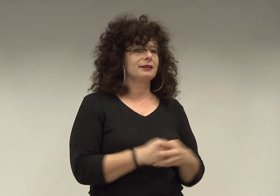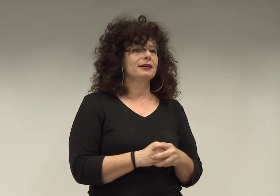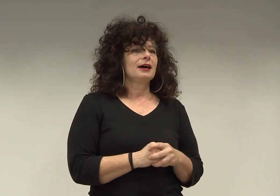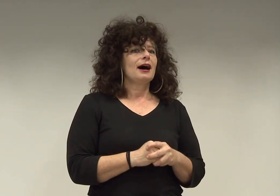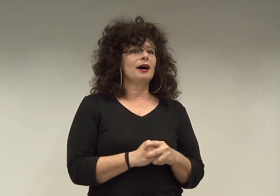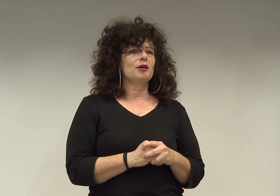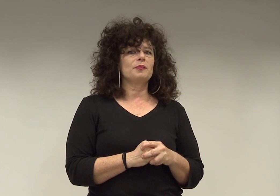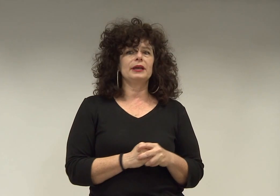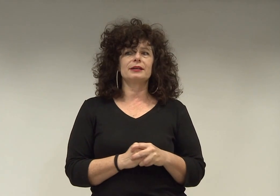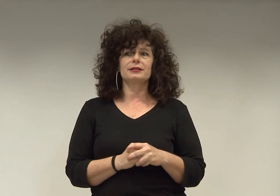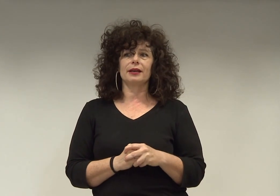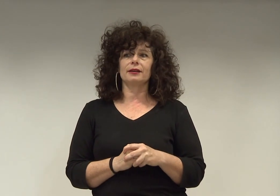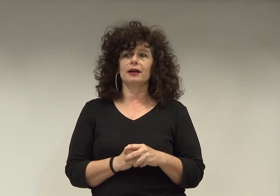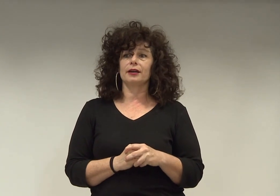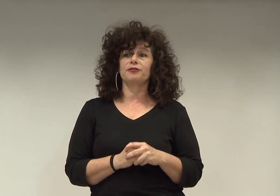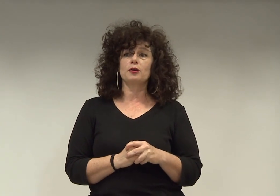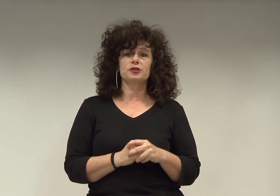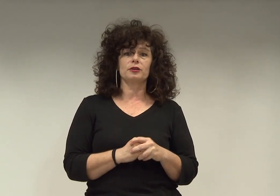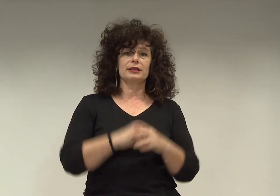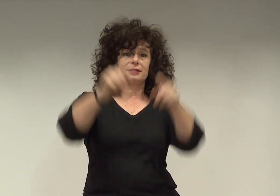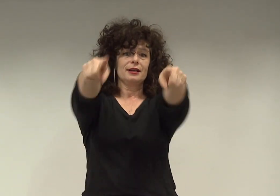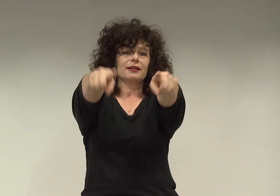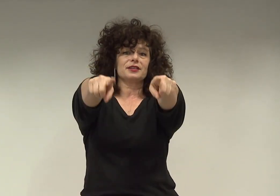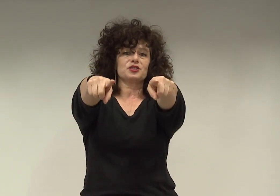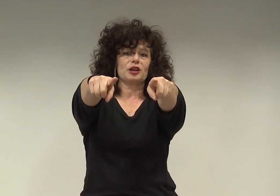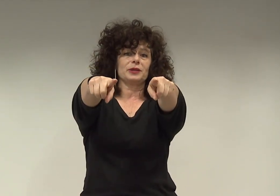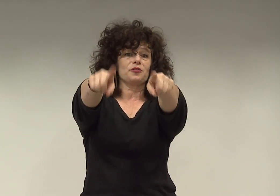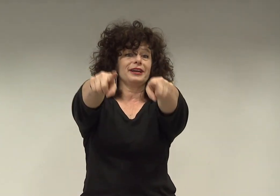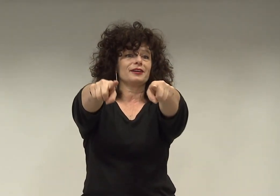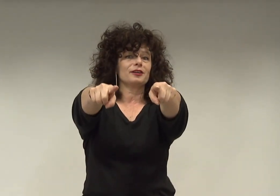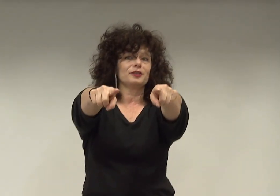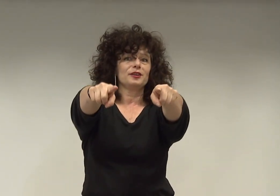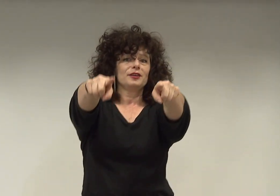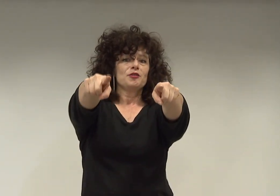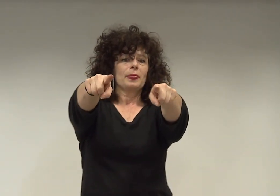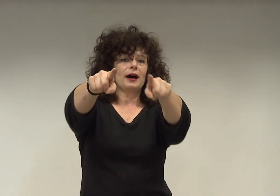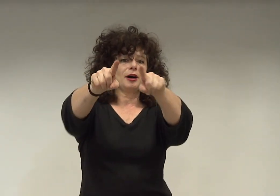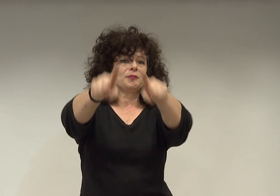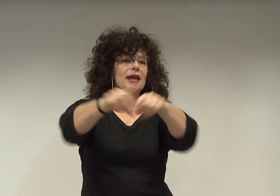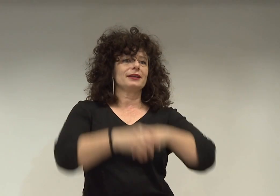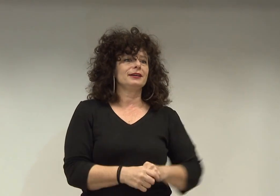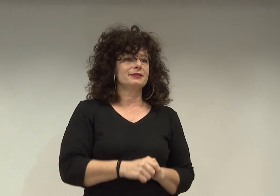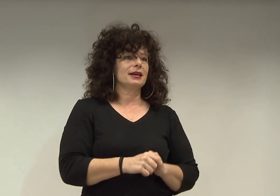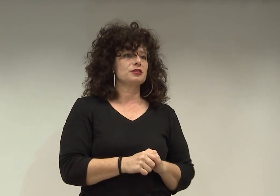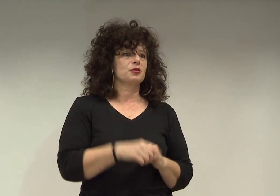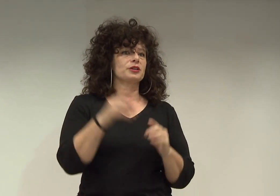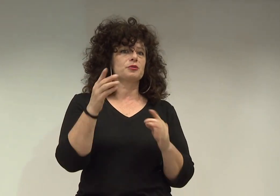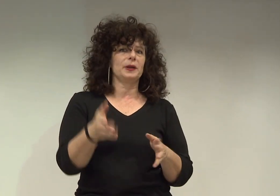is a photojournalist, like this gentleman over here. And he tells stories through